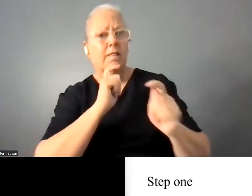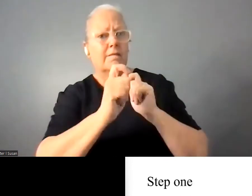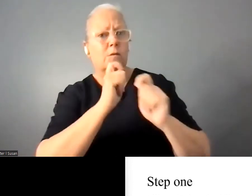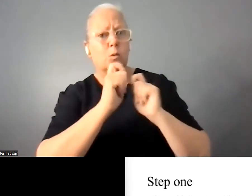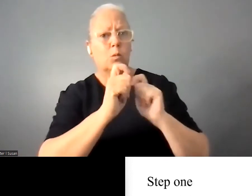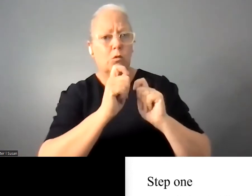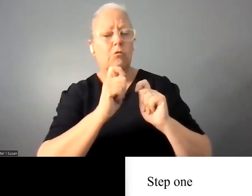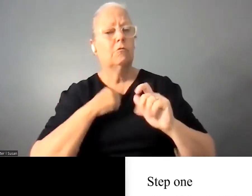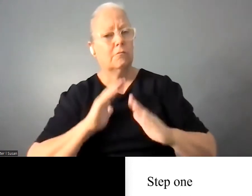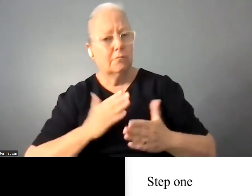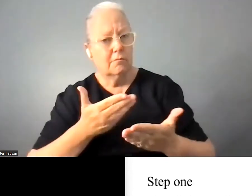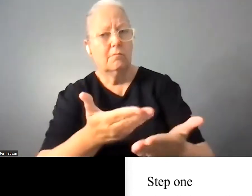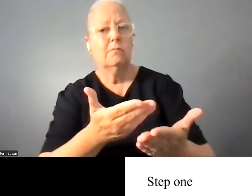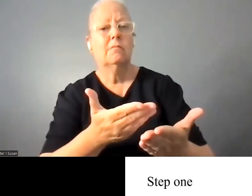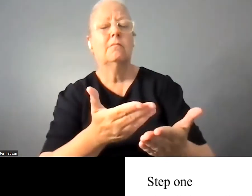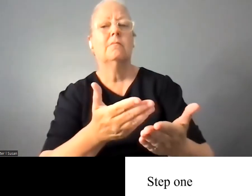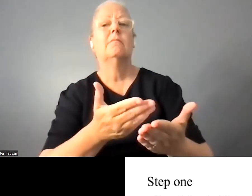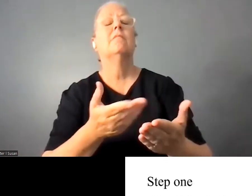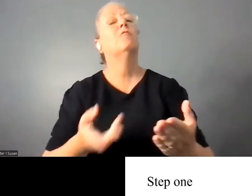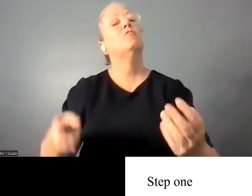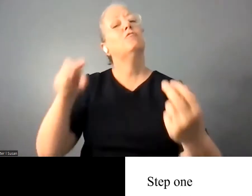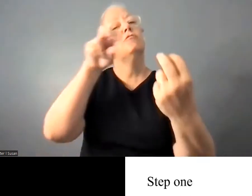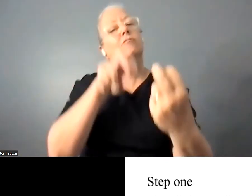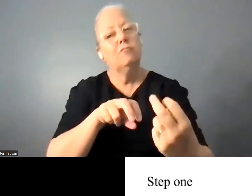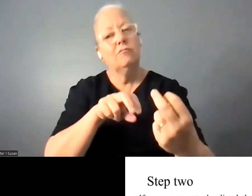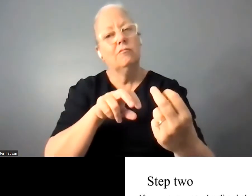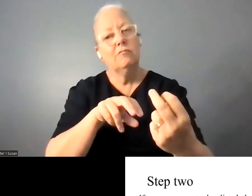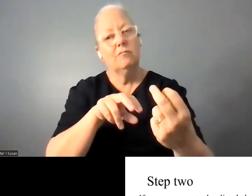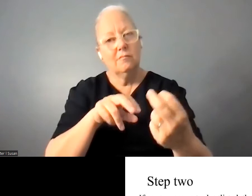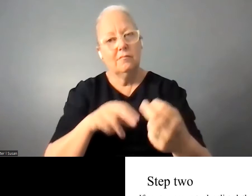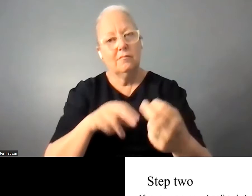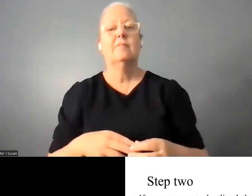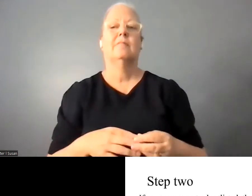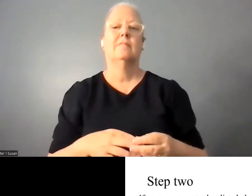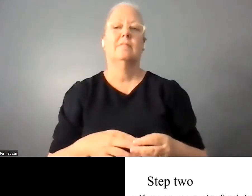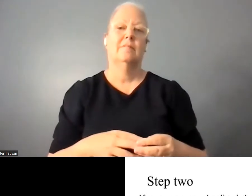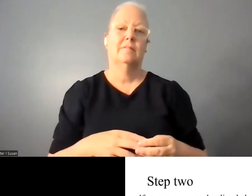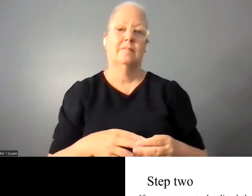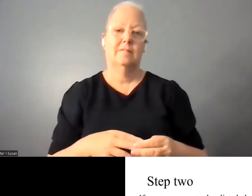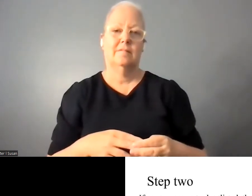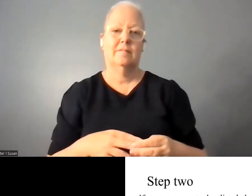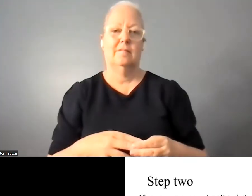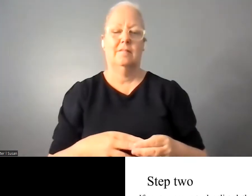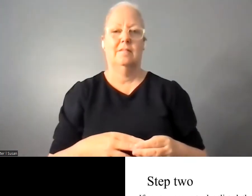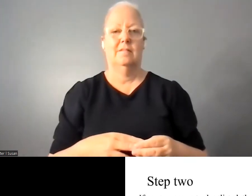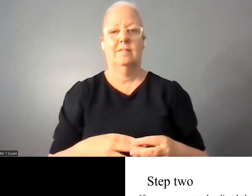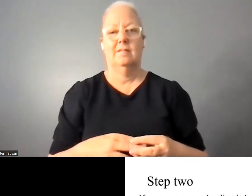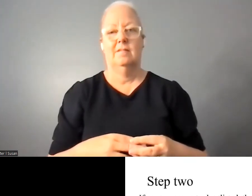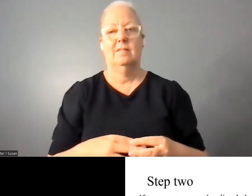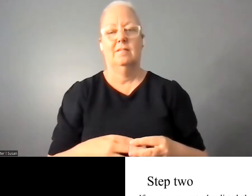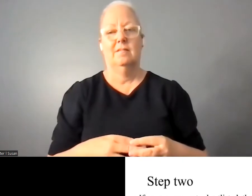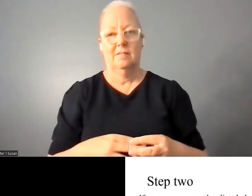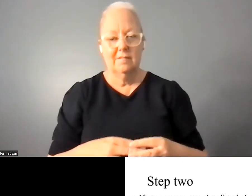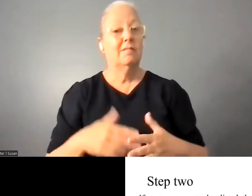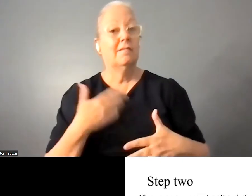to the interview, and we can say that everything is going early. And the things are great.